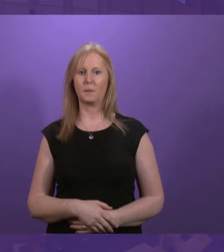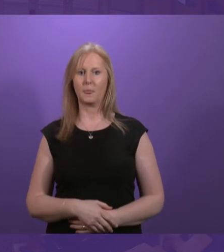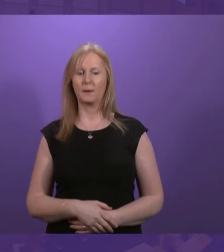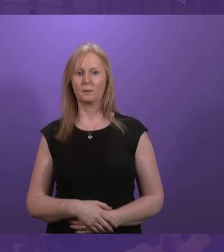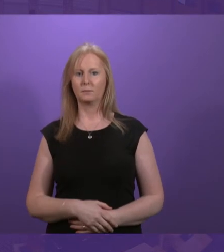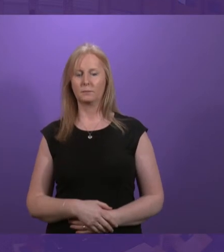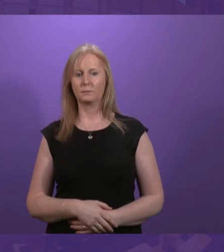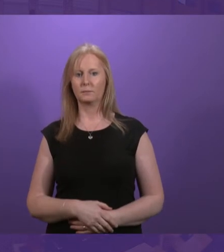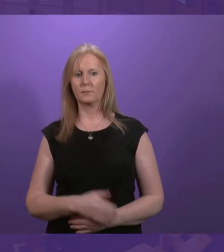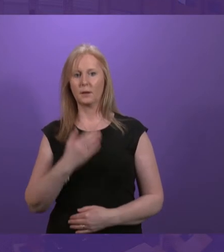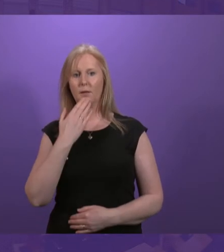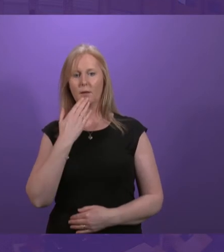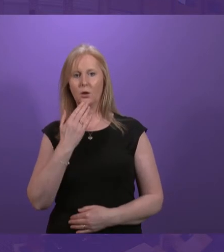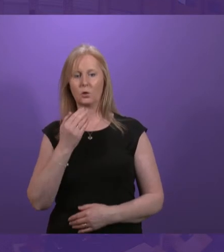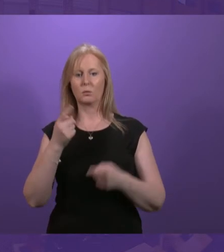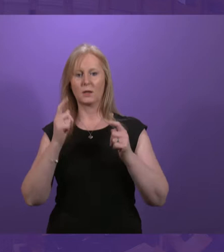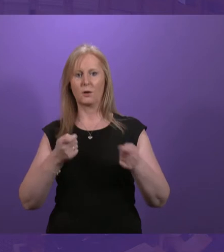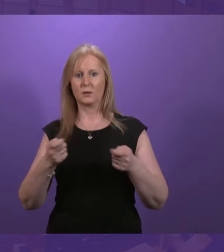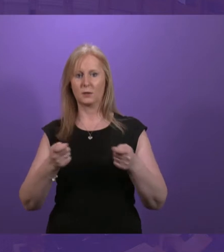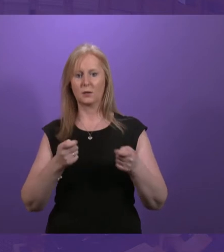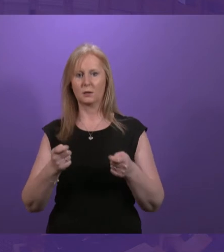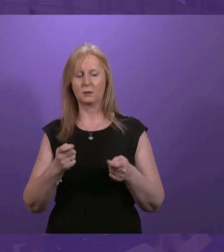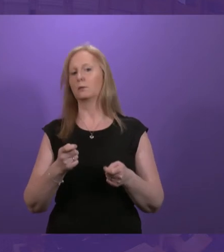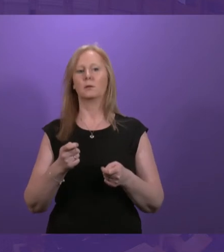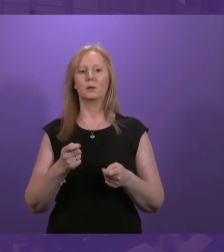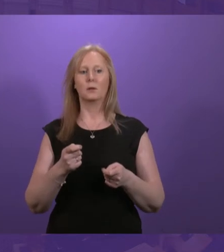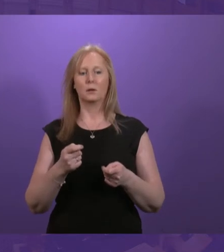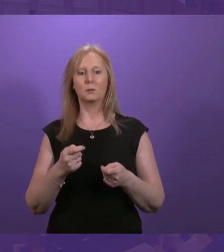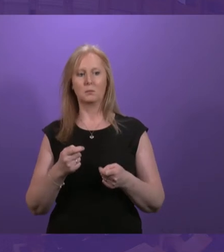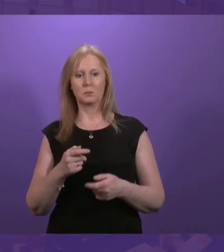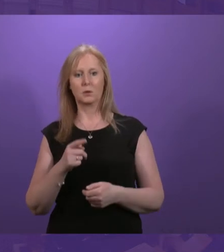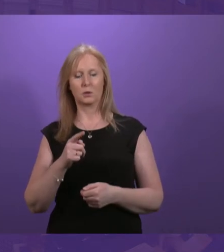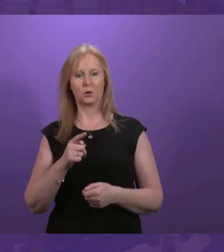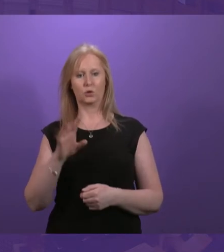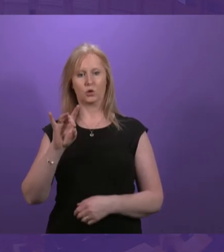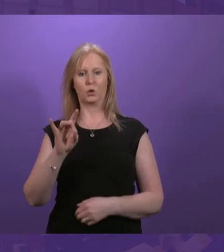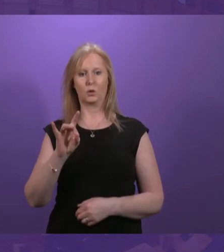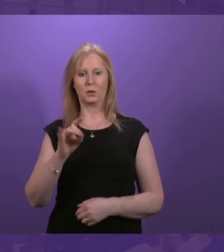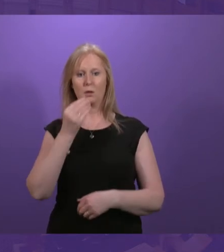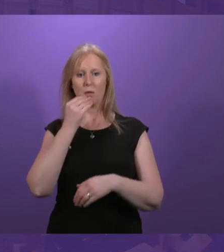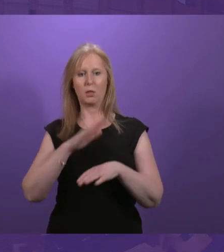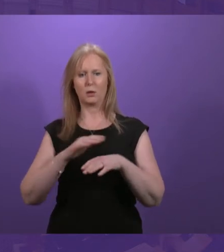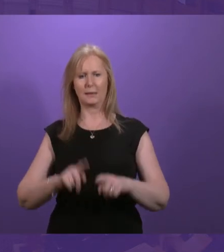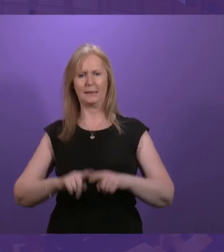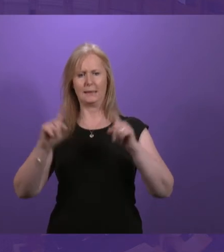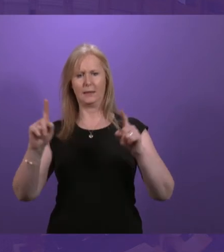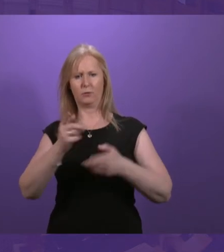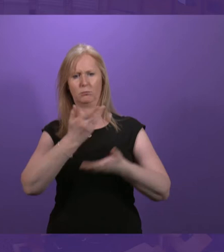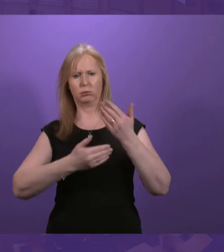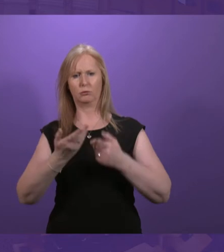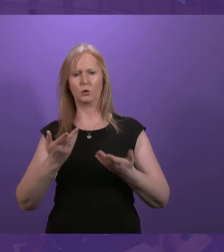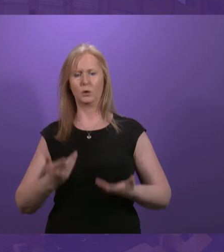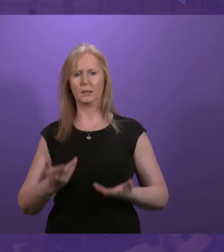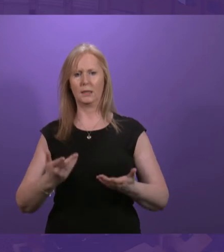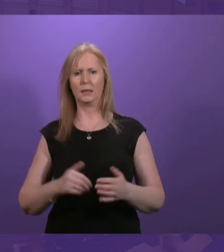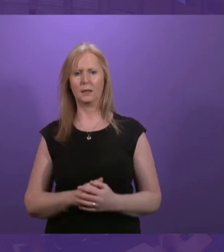Kilbruth. Thank you, President Officer. I have to say the message we got on Tuesday one time was very different than we're hearing today, and I'm sure she will be speaking